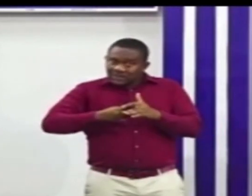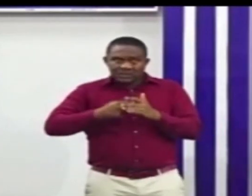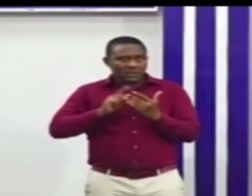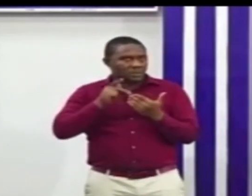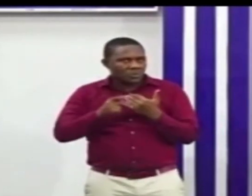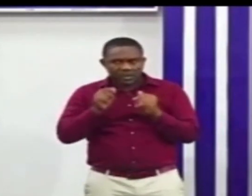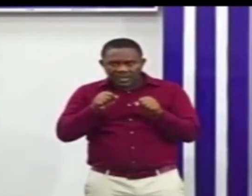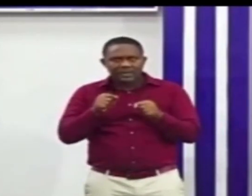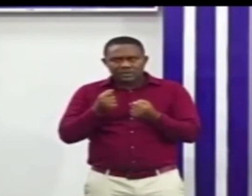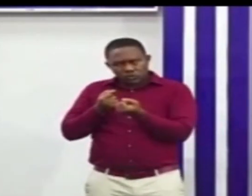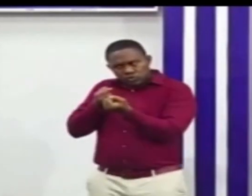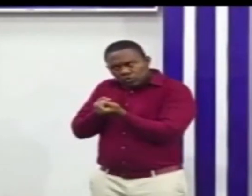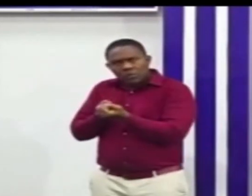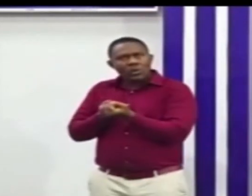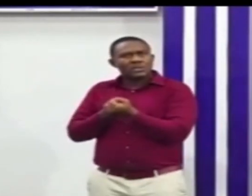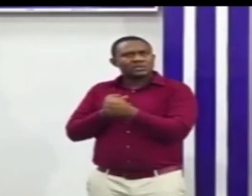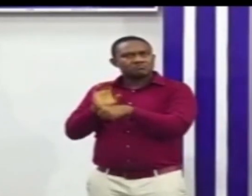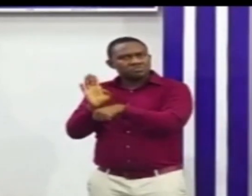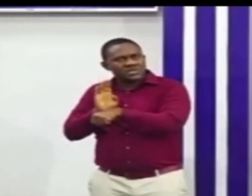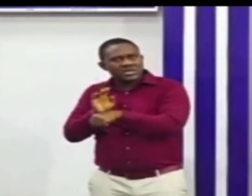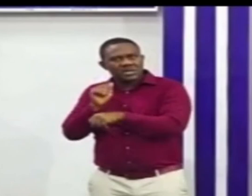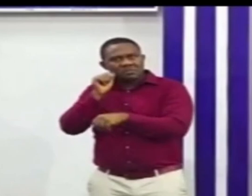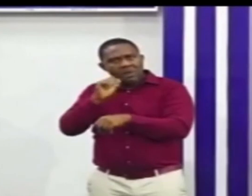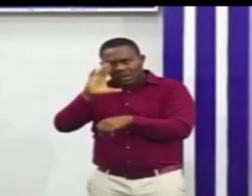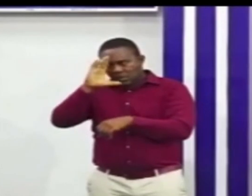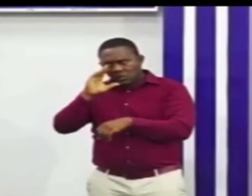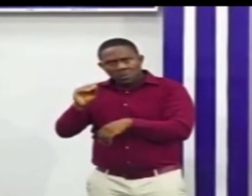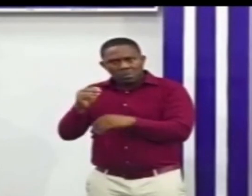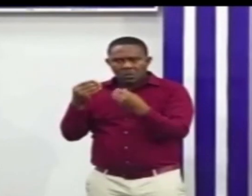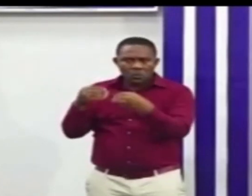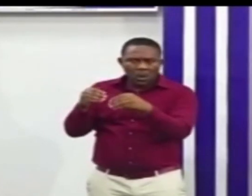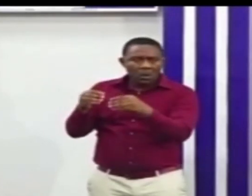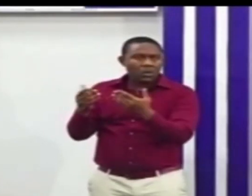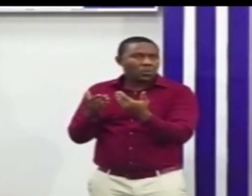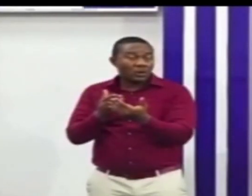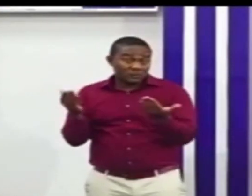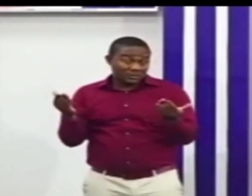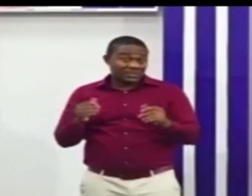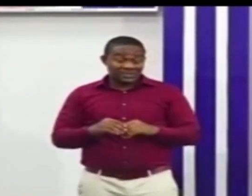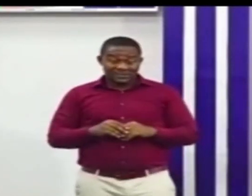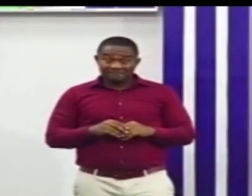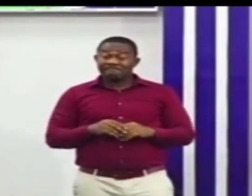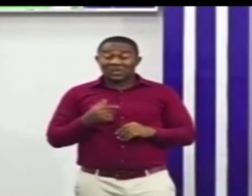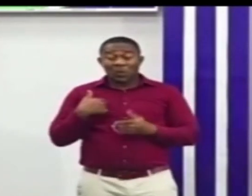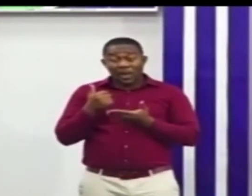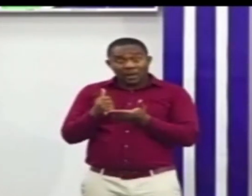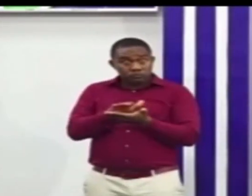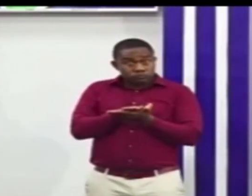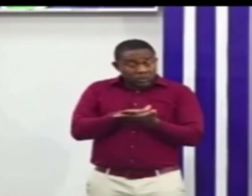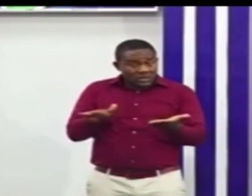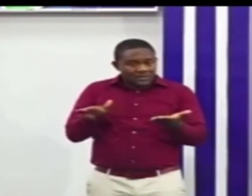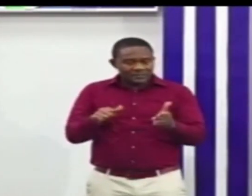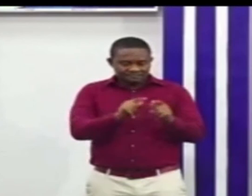to support and assist in order to make this more efficient and transparent the team as well as the board we've to work